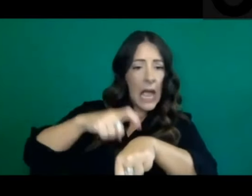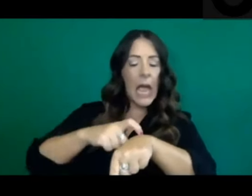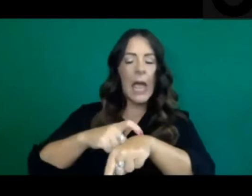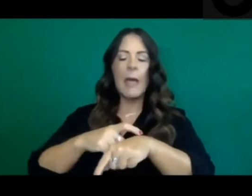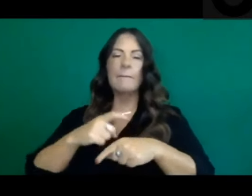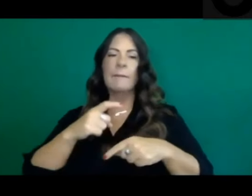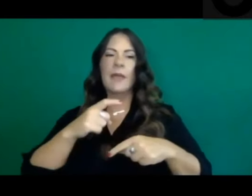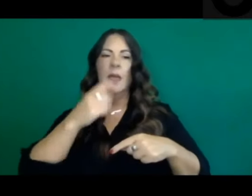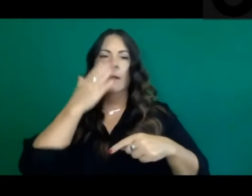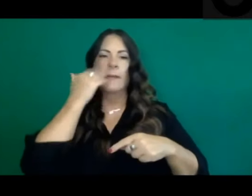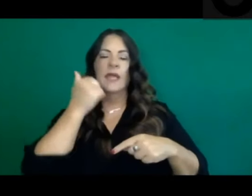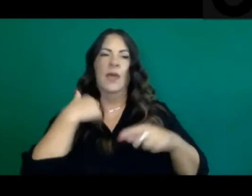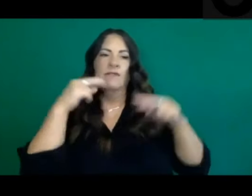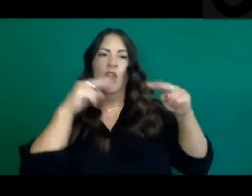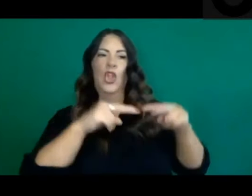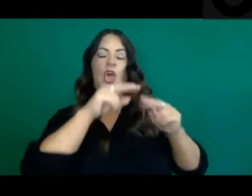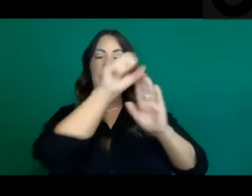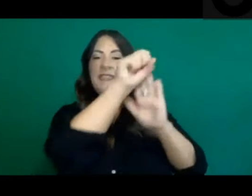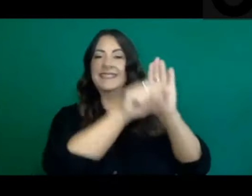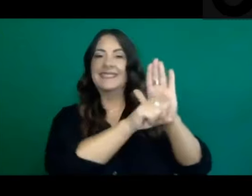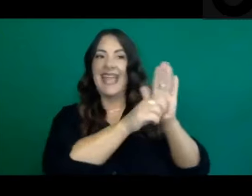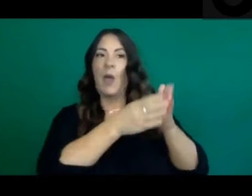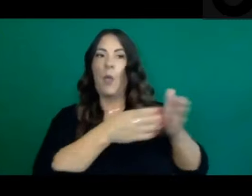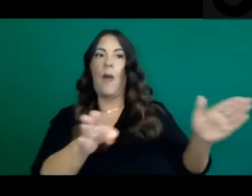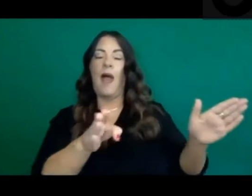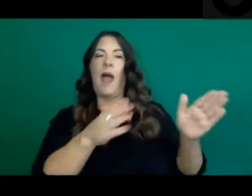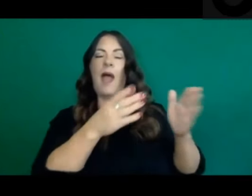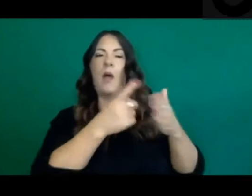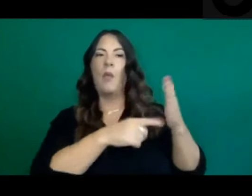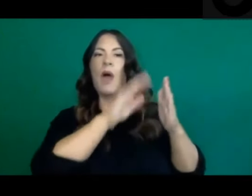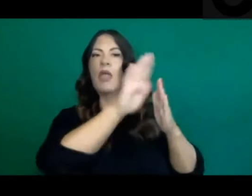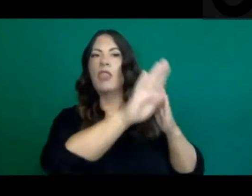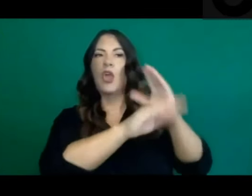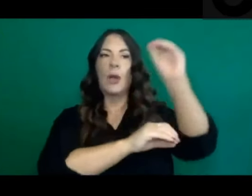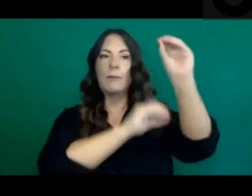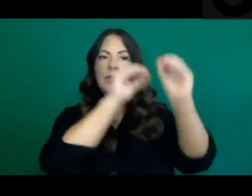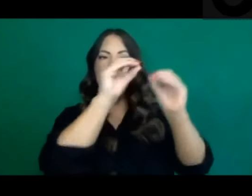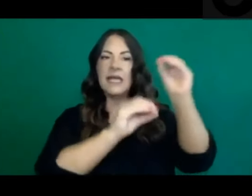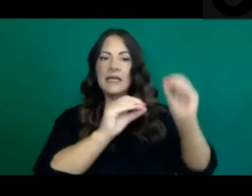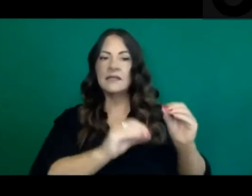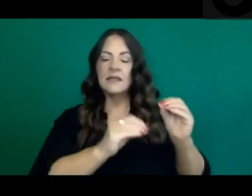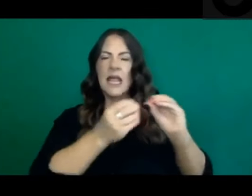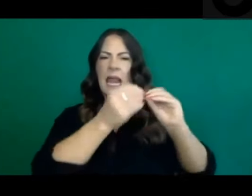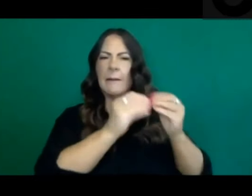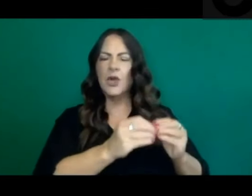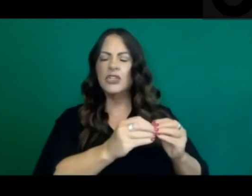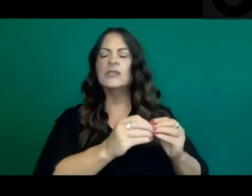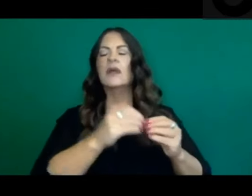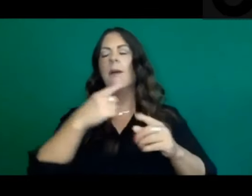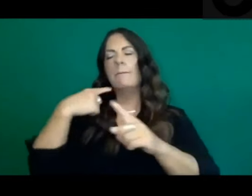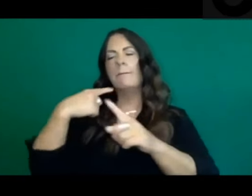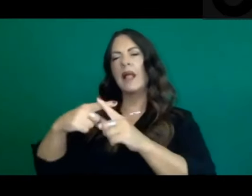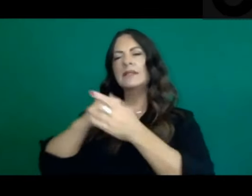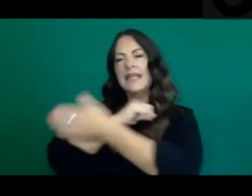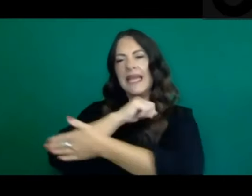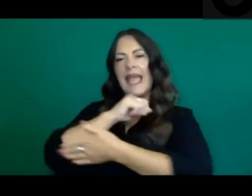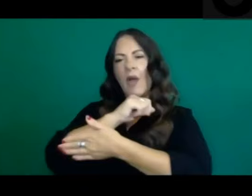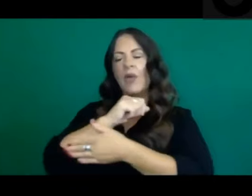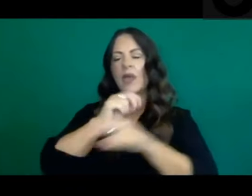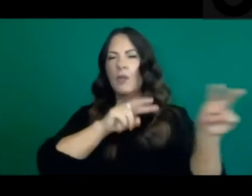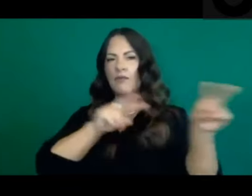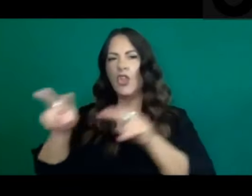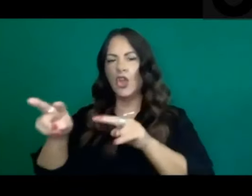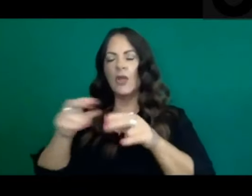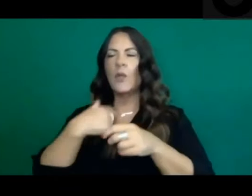levels across the state and specific counties, working with those county leaders, both in public health and local electeds